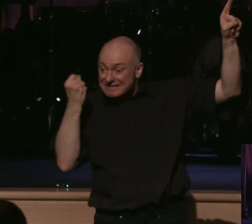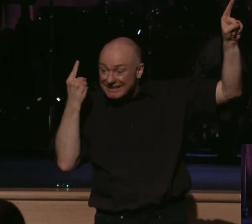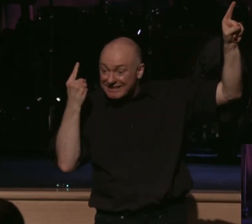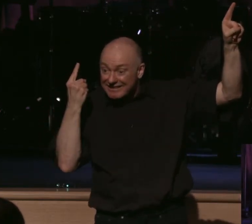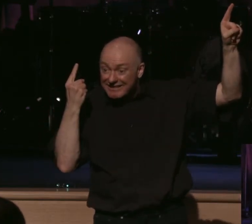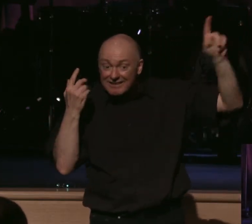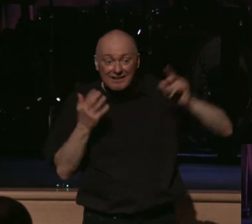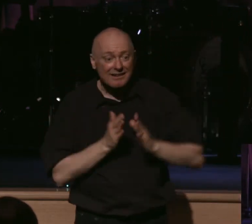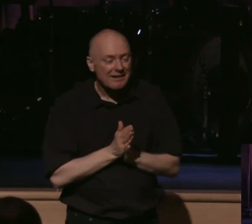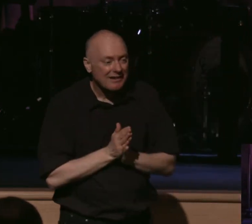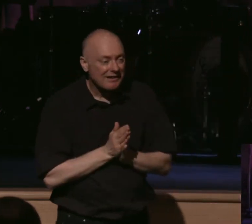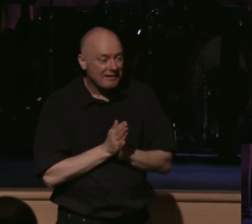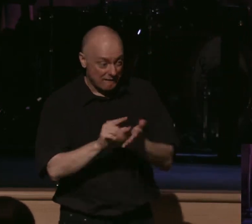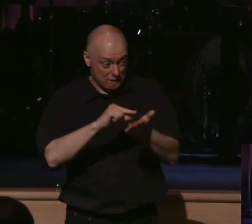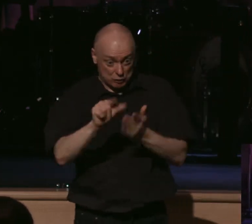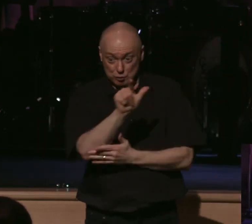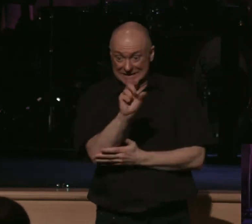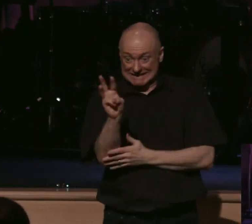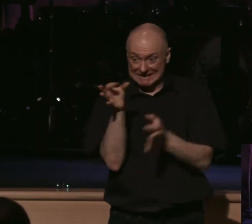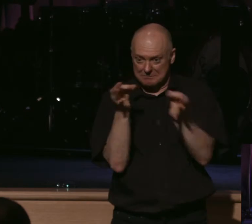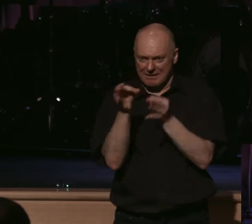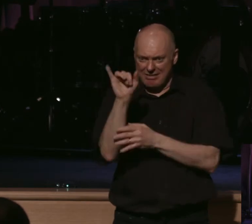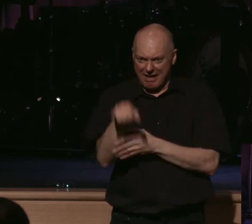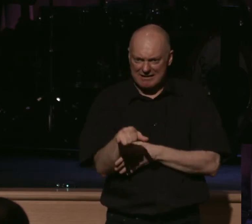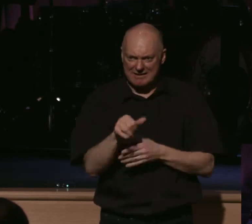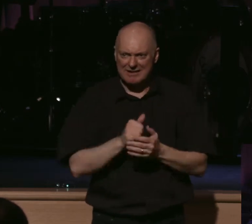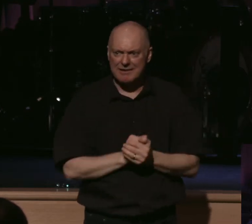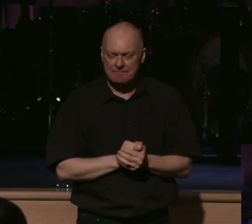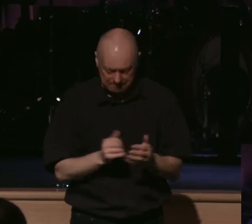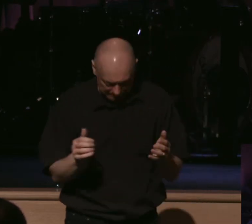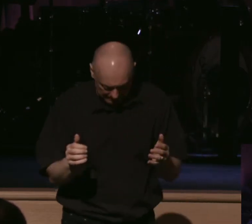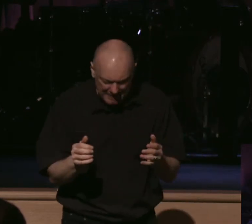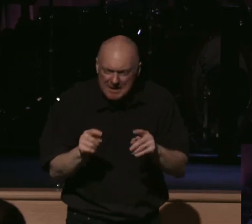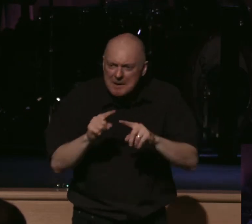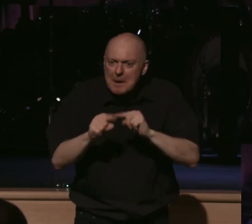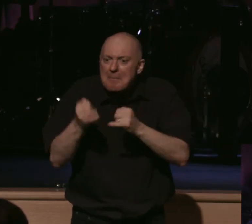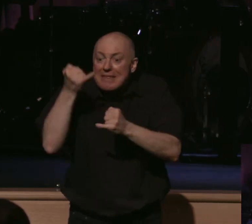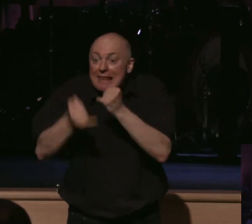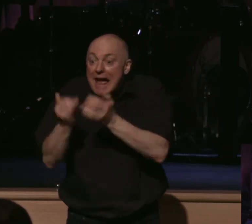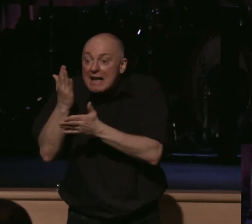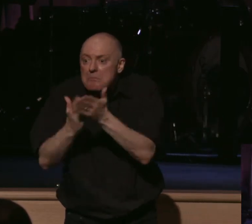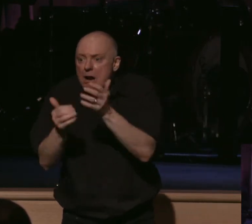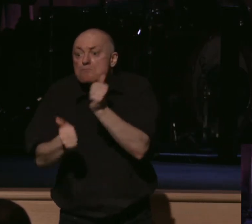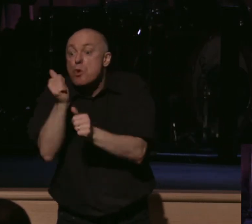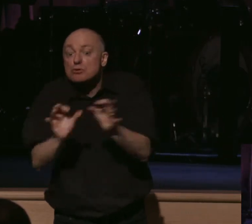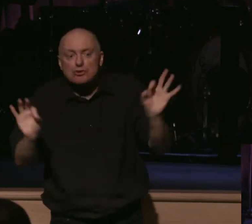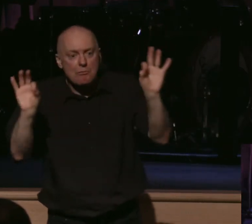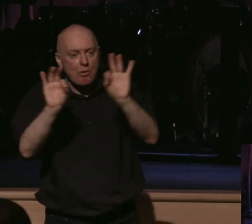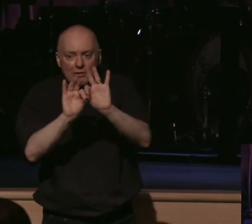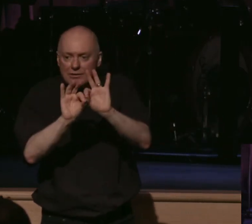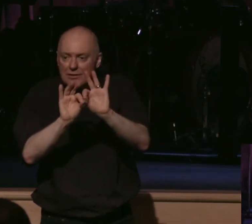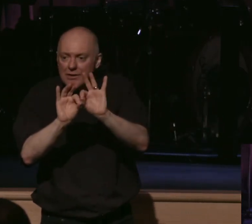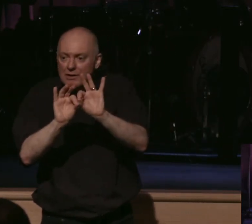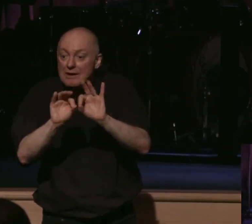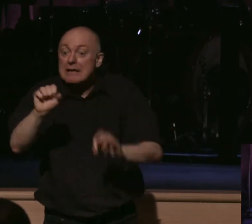in verse 26. But the last part is the most important in verse 26. He says, yes,